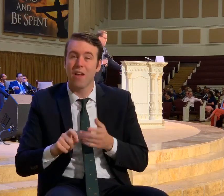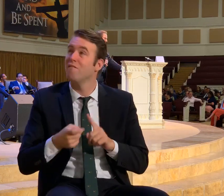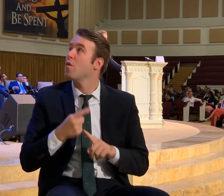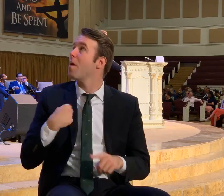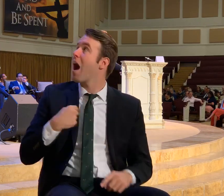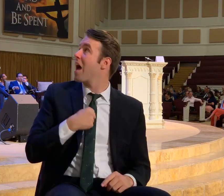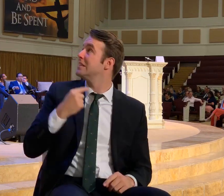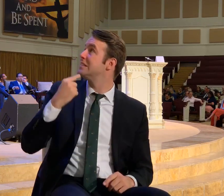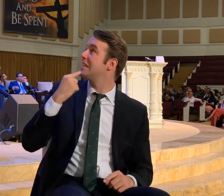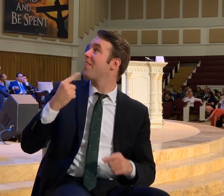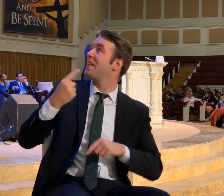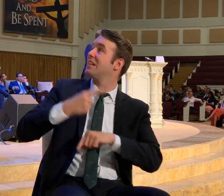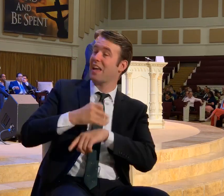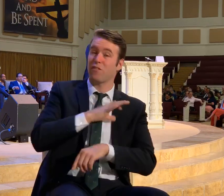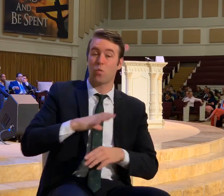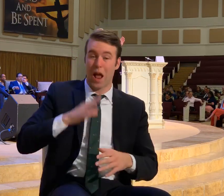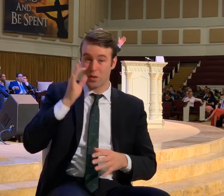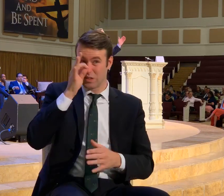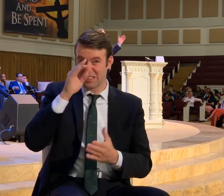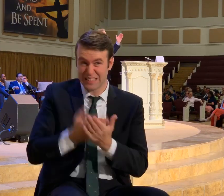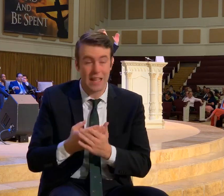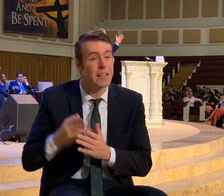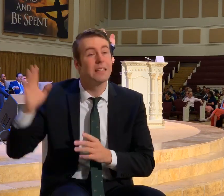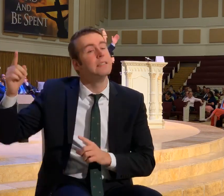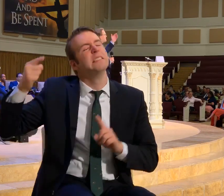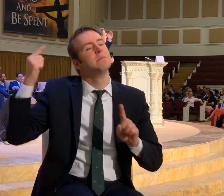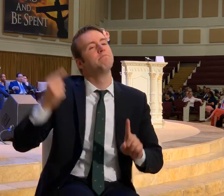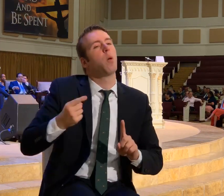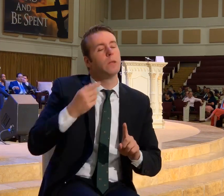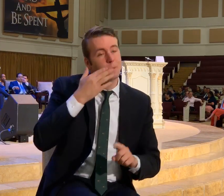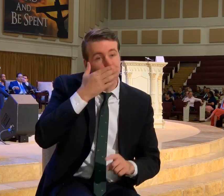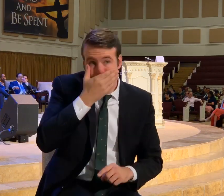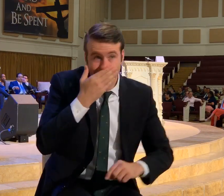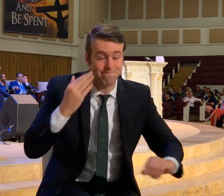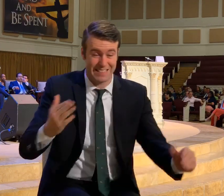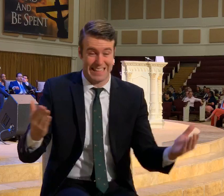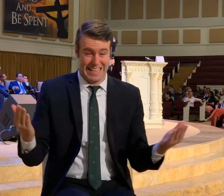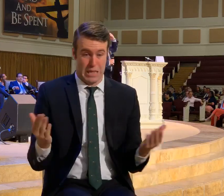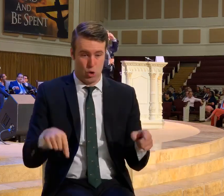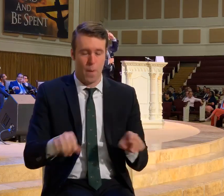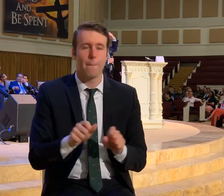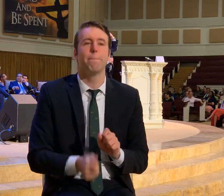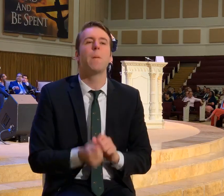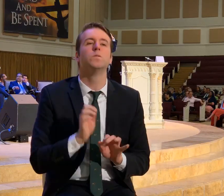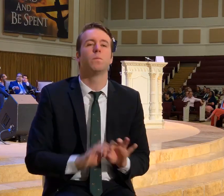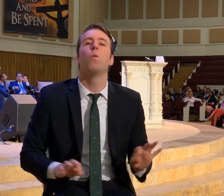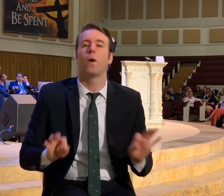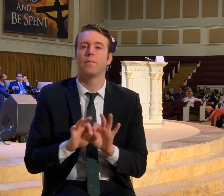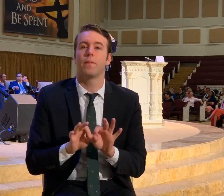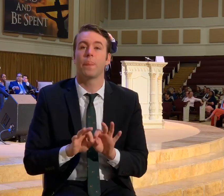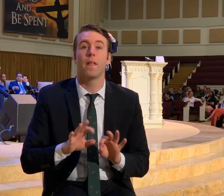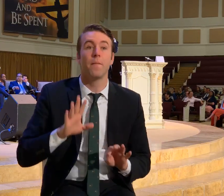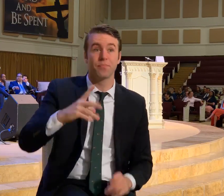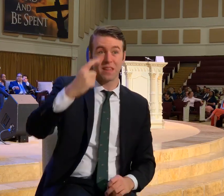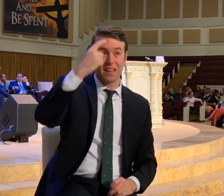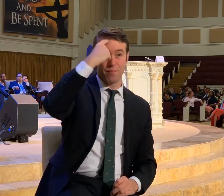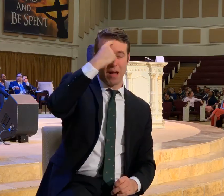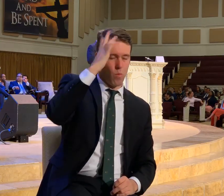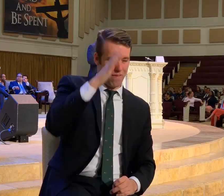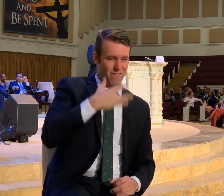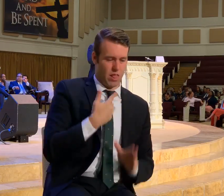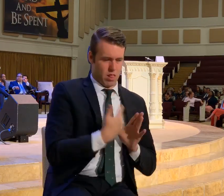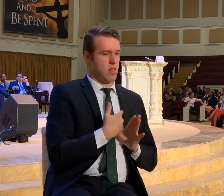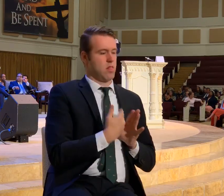must. As that the day of Christ is at hand. He said. In other words. The biggest thing is going to be right here. And your mind is going to mess with you.